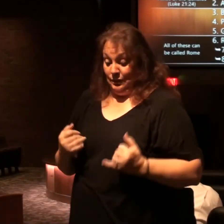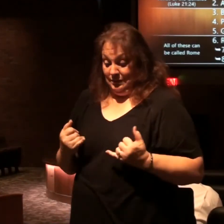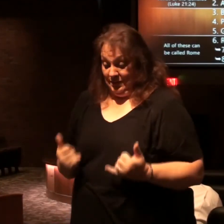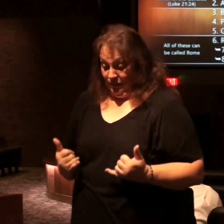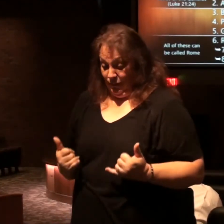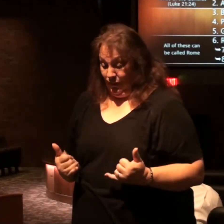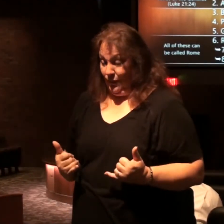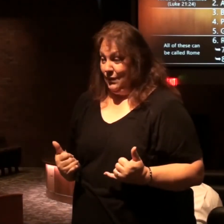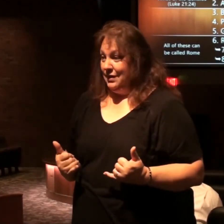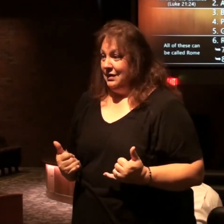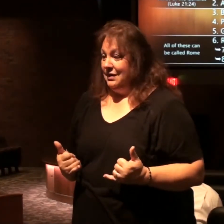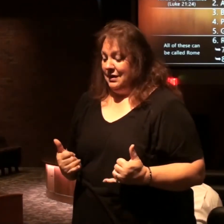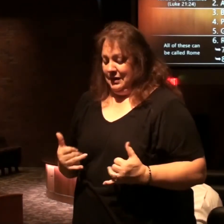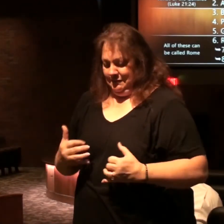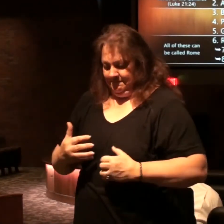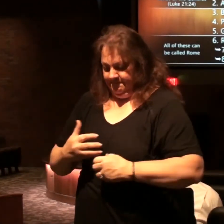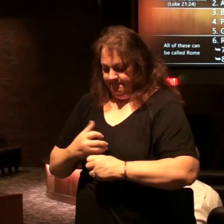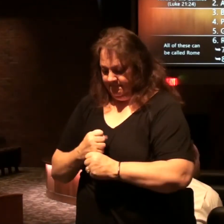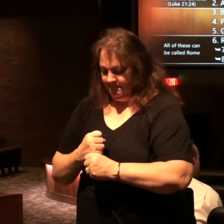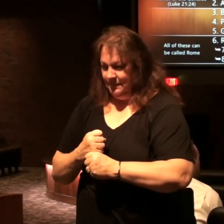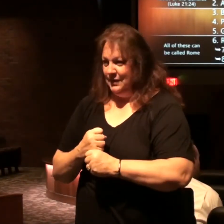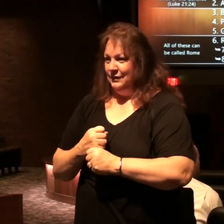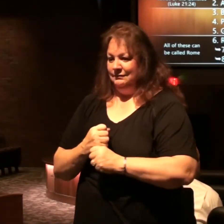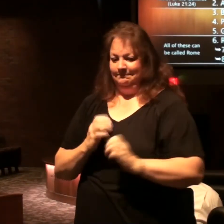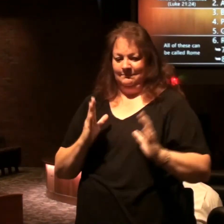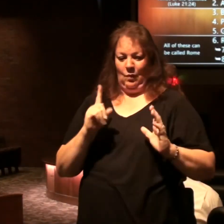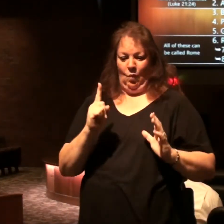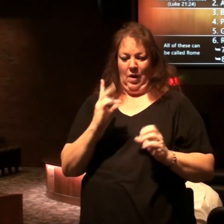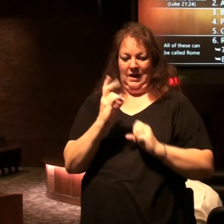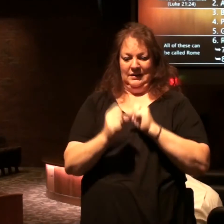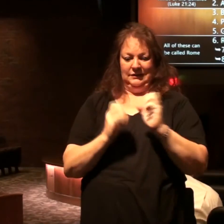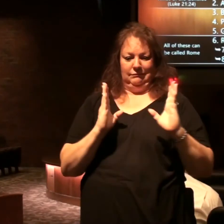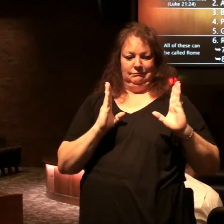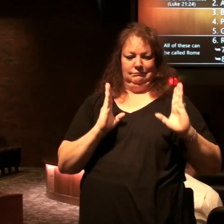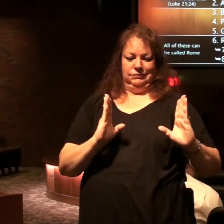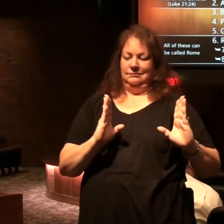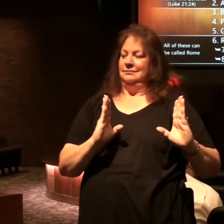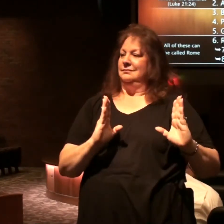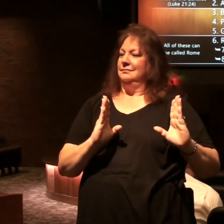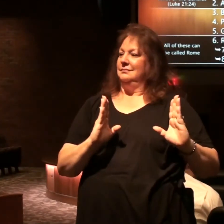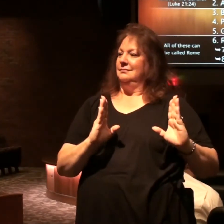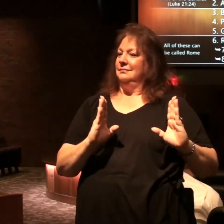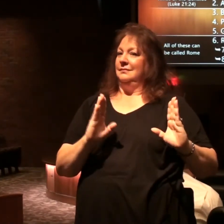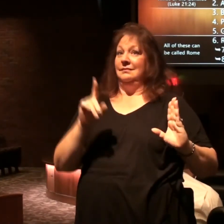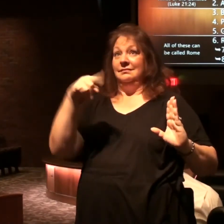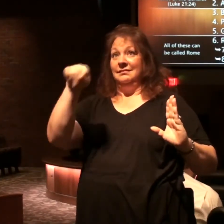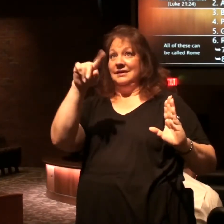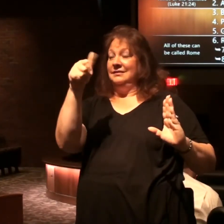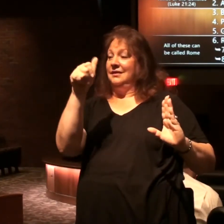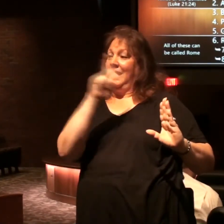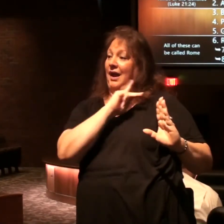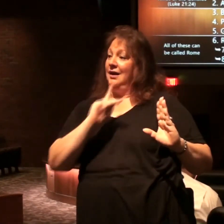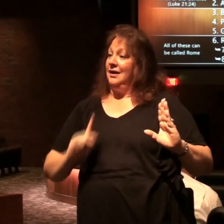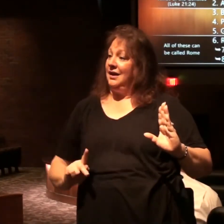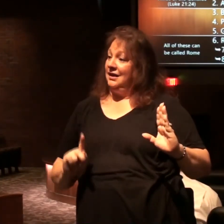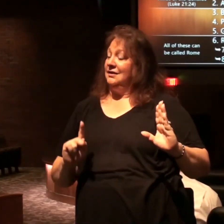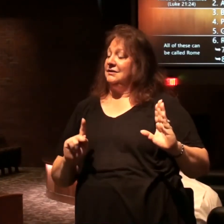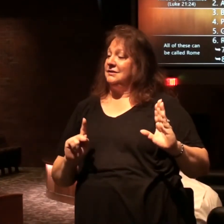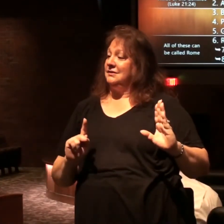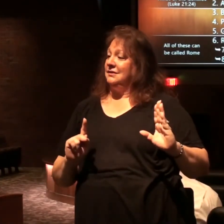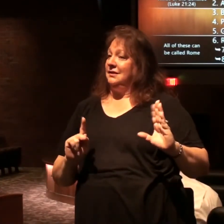it's compressed in this one seven year period and these ten kings this united